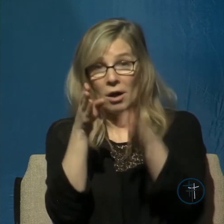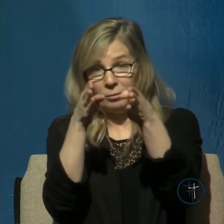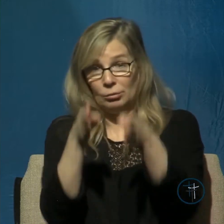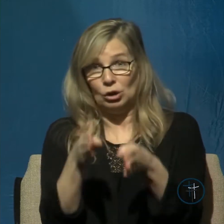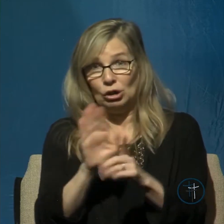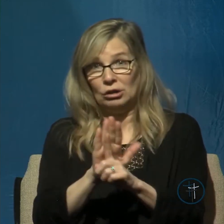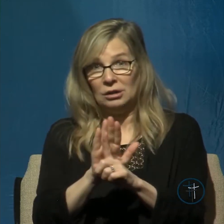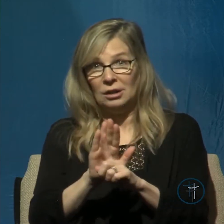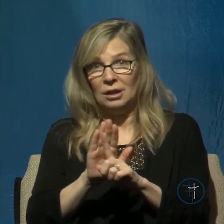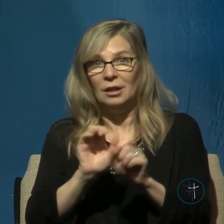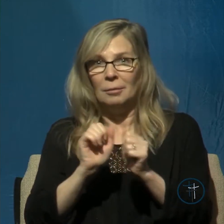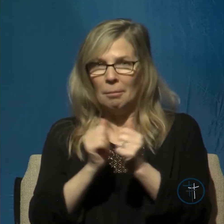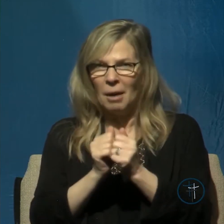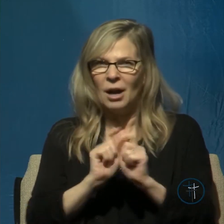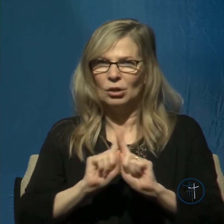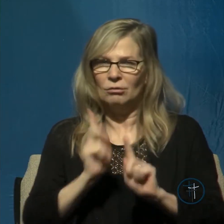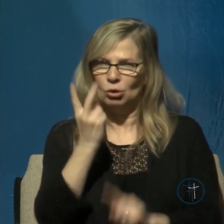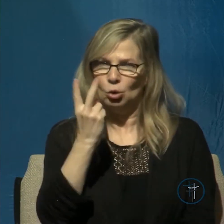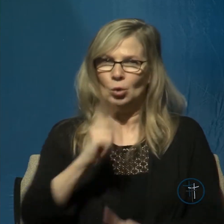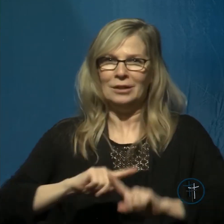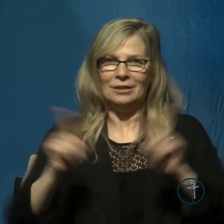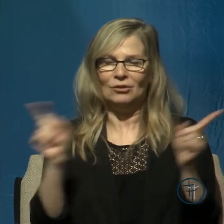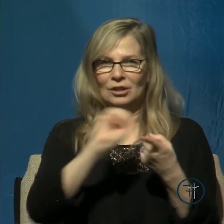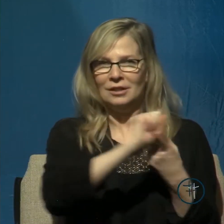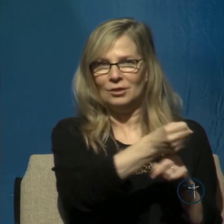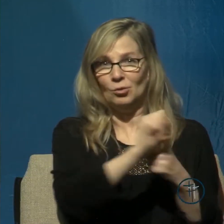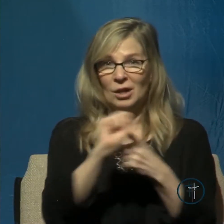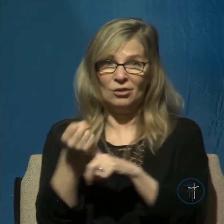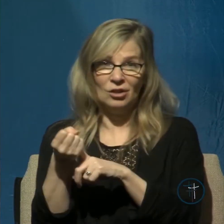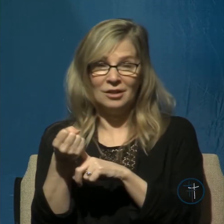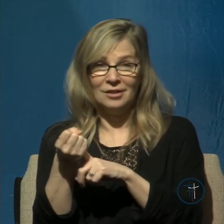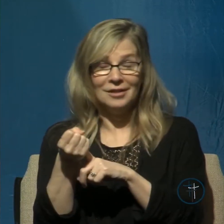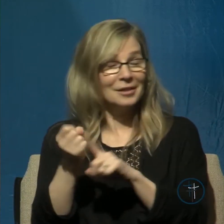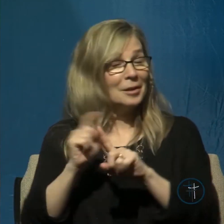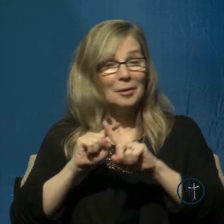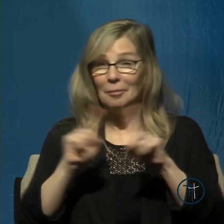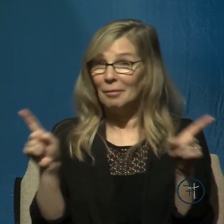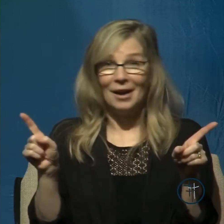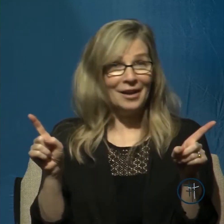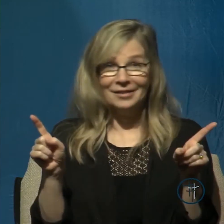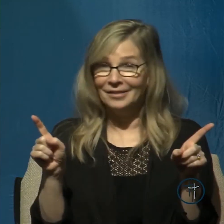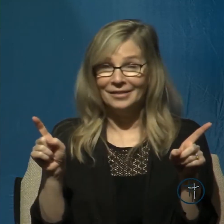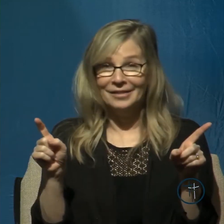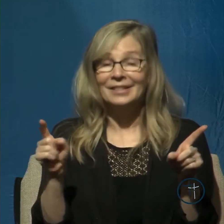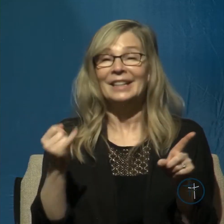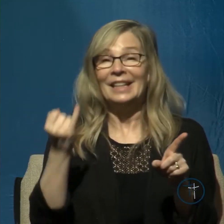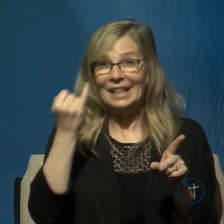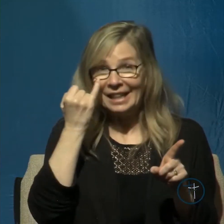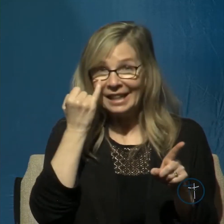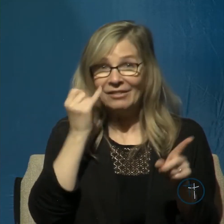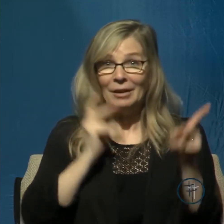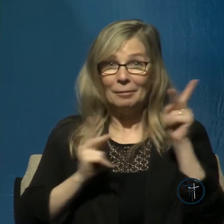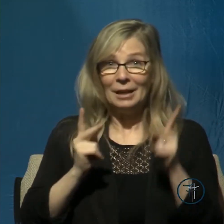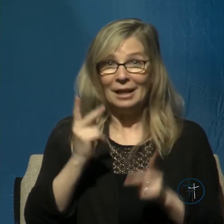two set of circumstances. But I want you to know that those who think this way are mistaken.